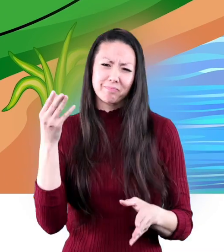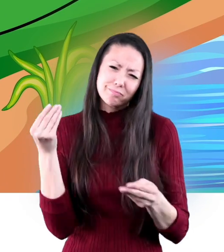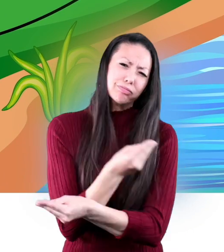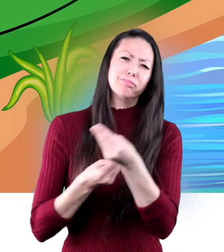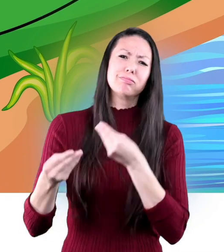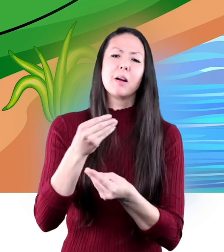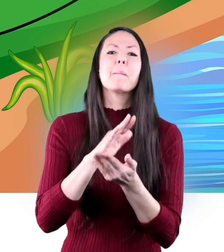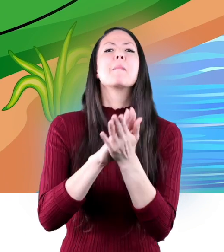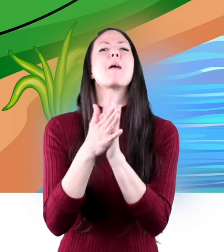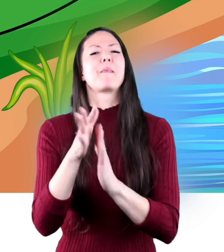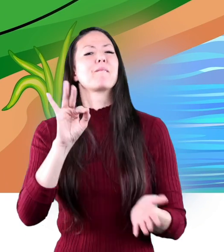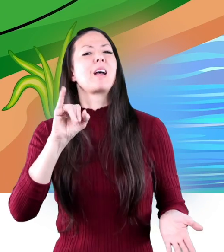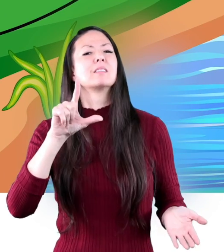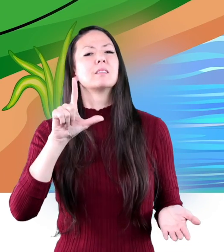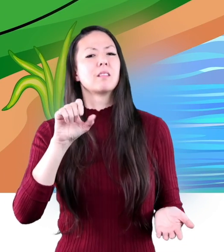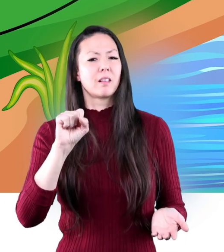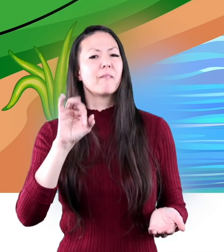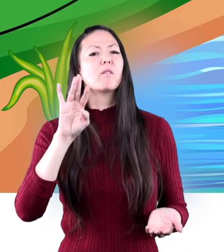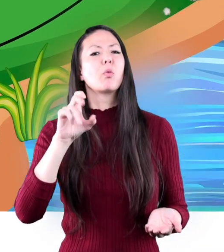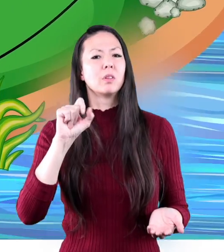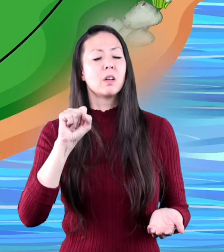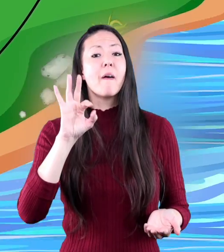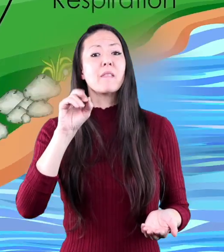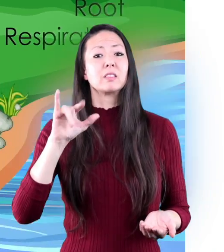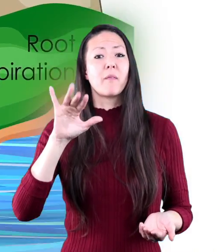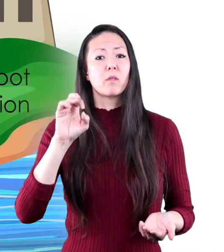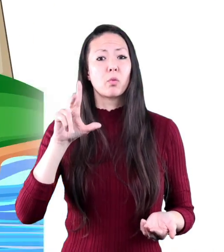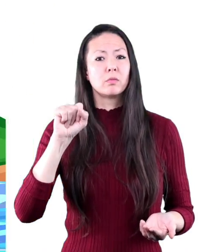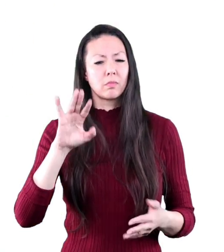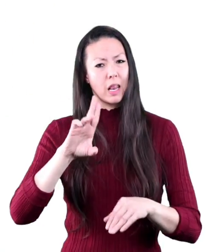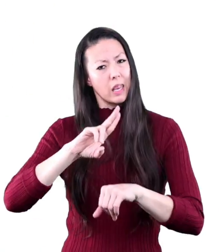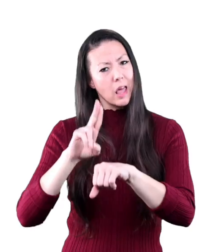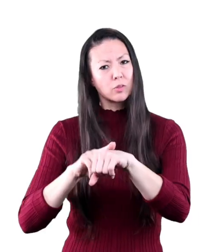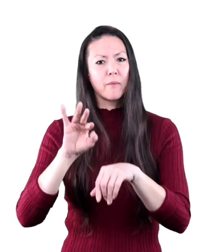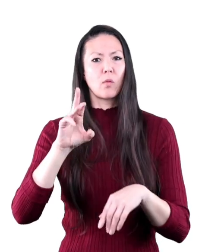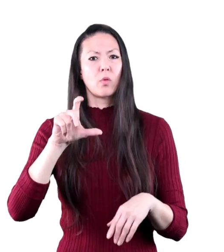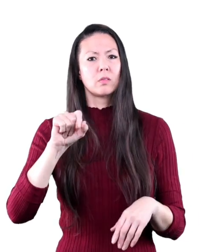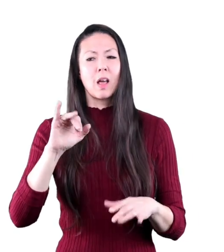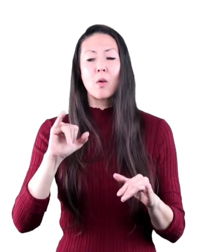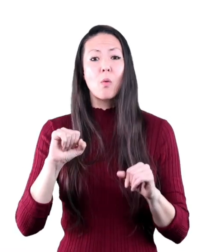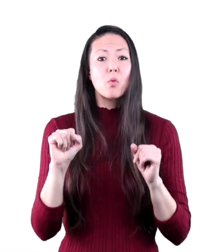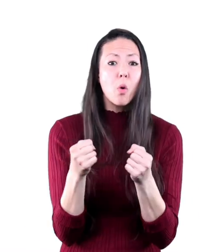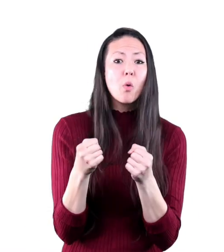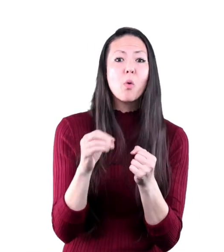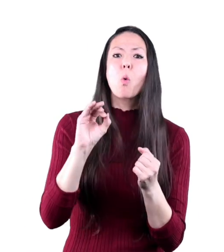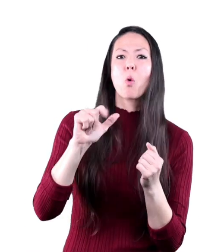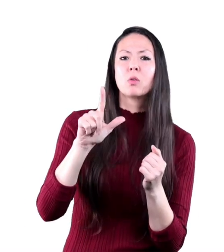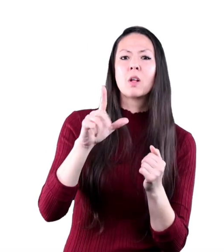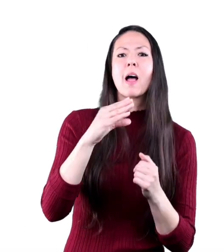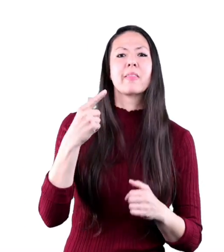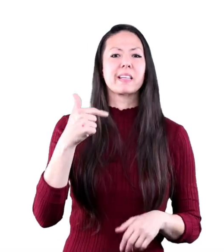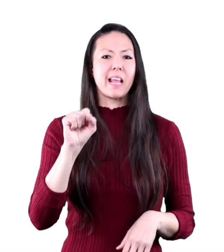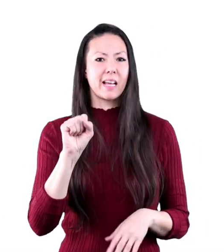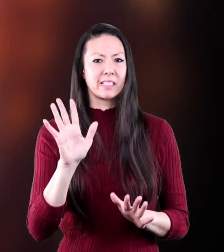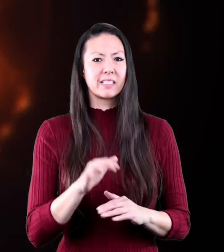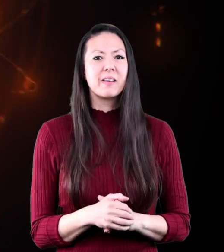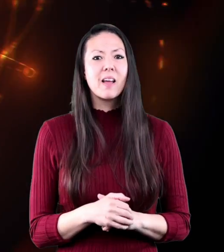becomes fossil fuels fossil fuels are natural fuels like coal or gas the third